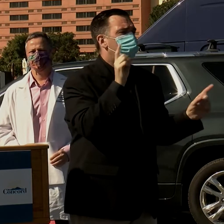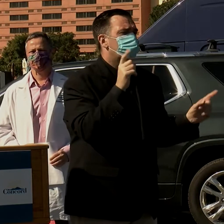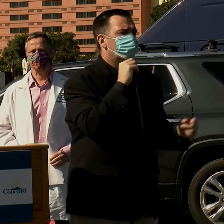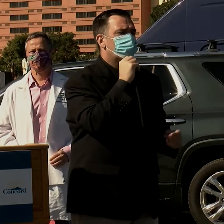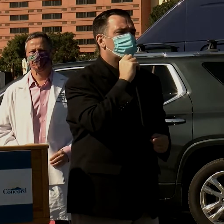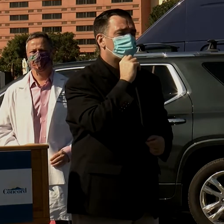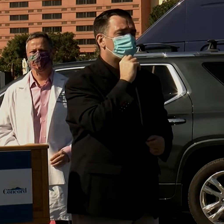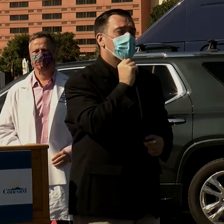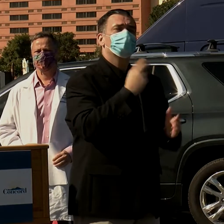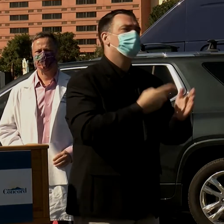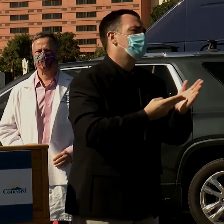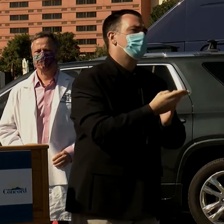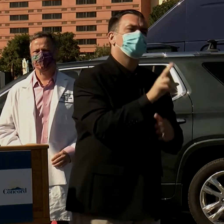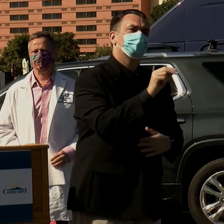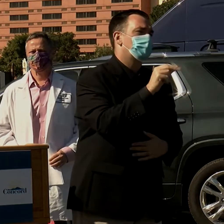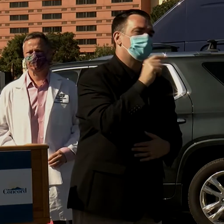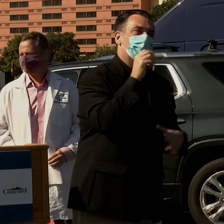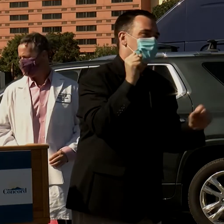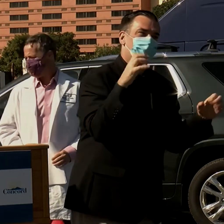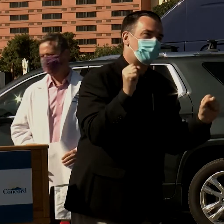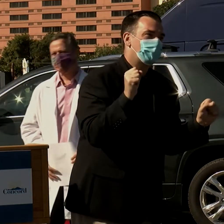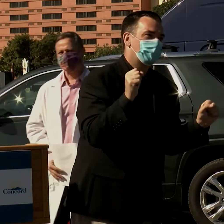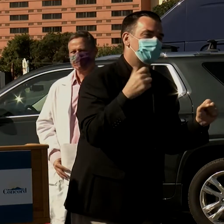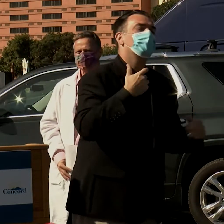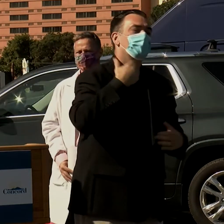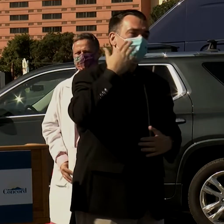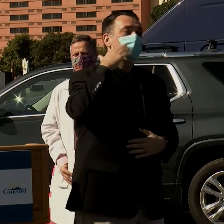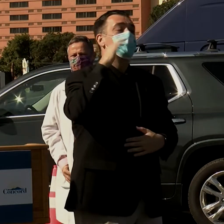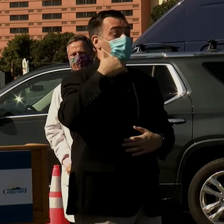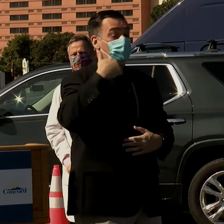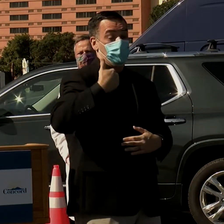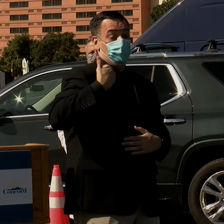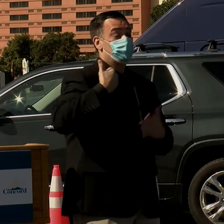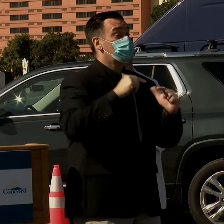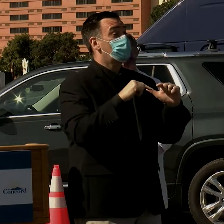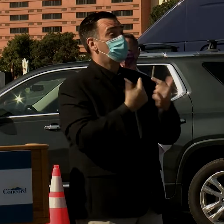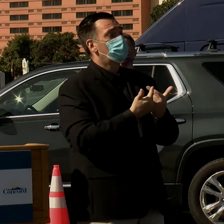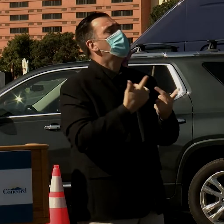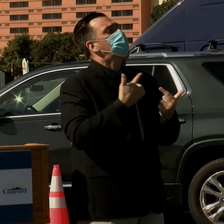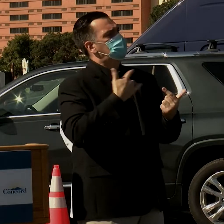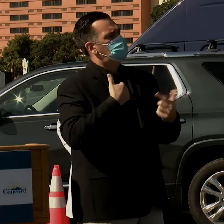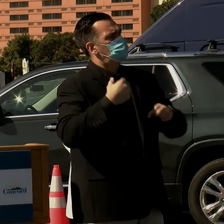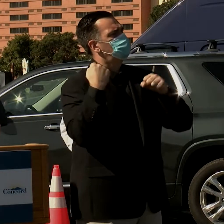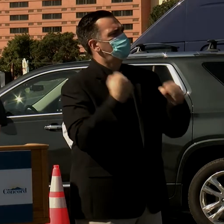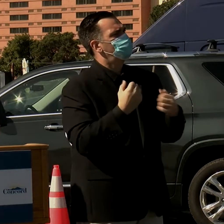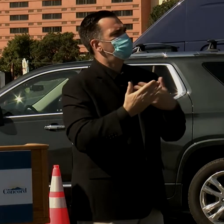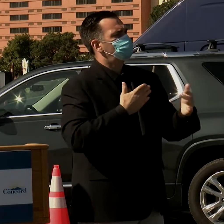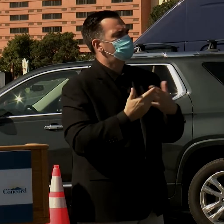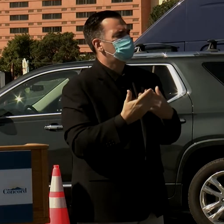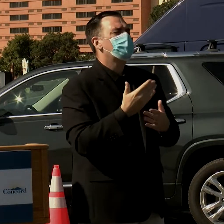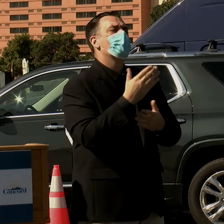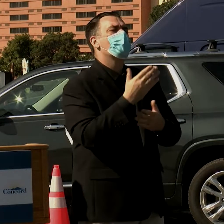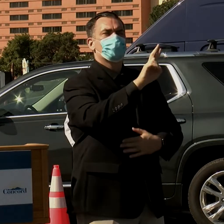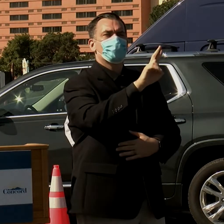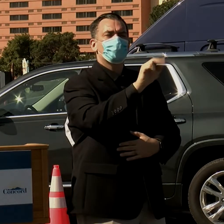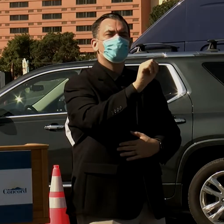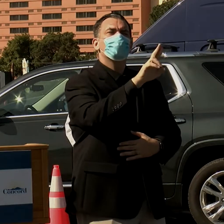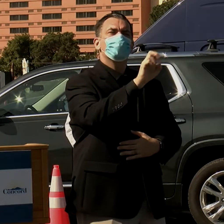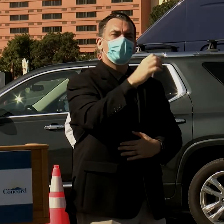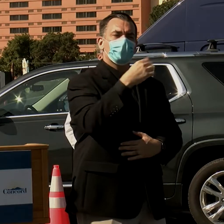Actually, to be honest, it wasn't completely surprising because we know that that younger group does fairly well. There are some rare complications